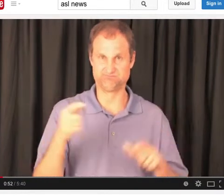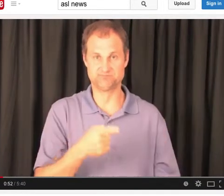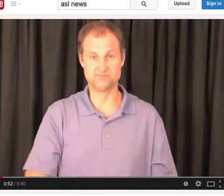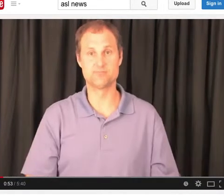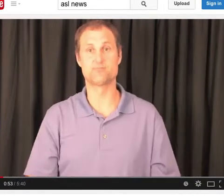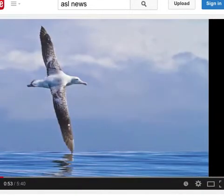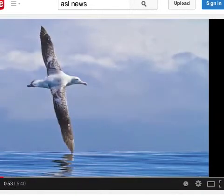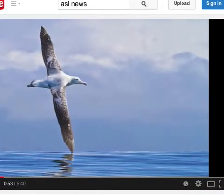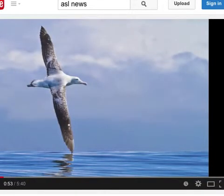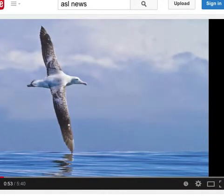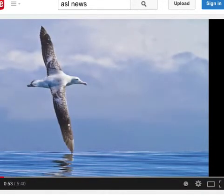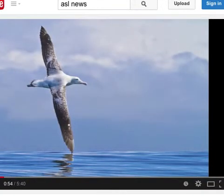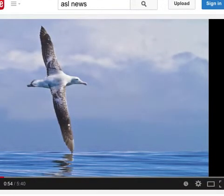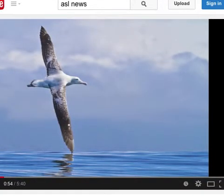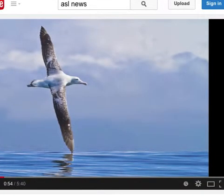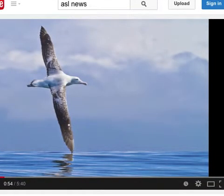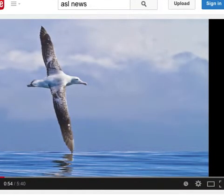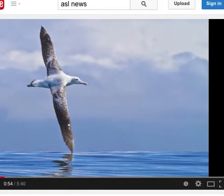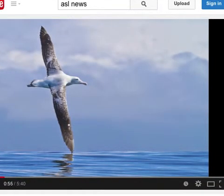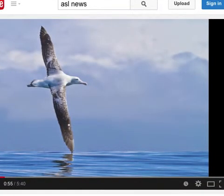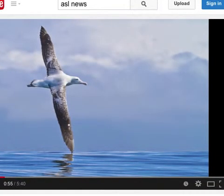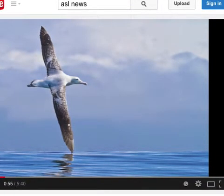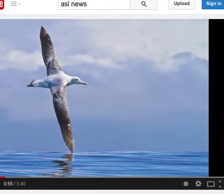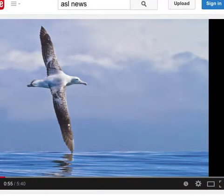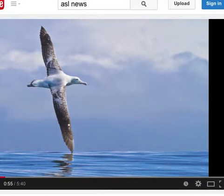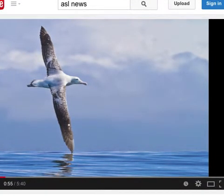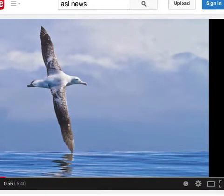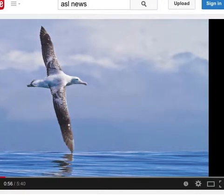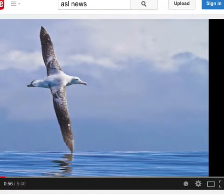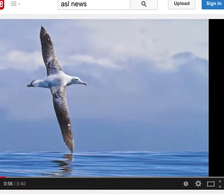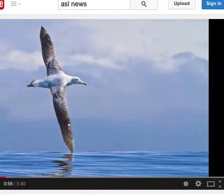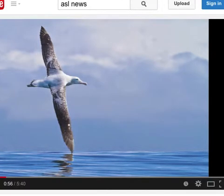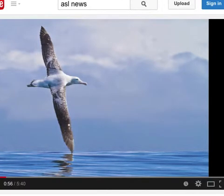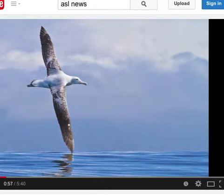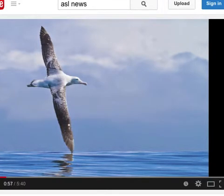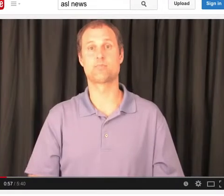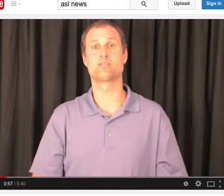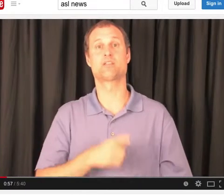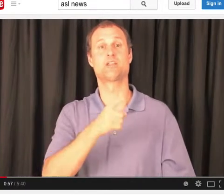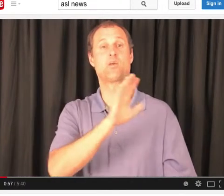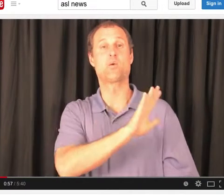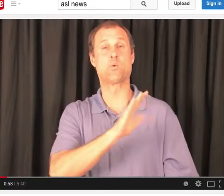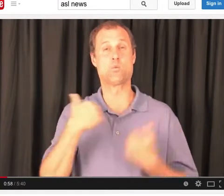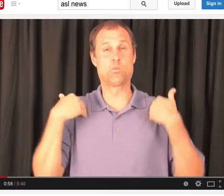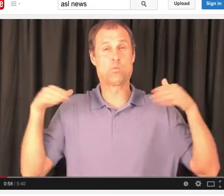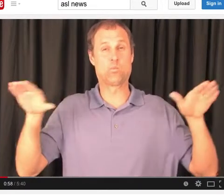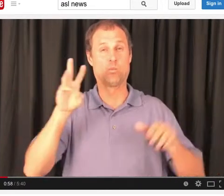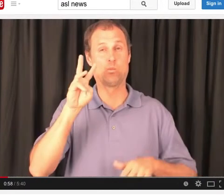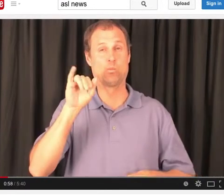Today I'm going to focus on the great albatrosses, and they are the largest of all the albatrosses.